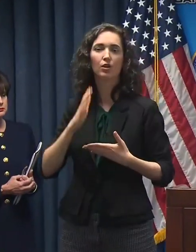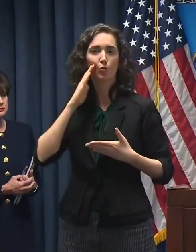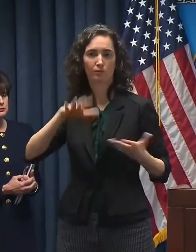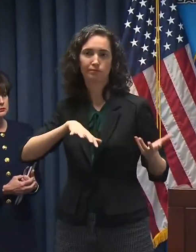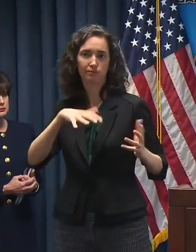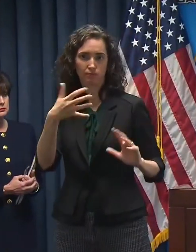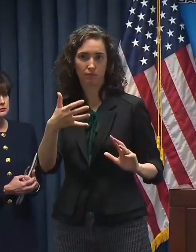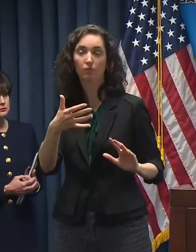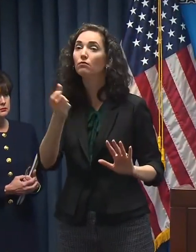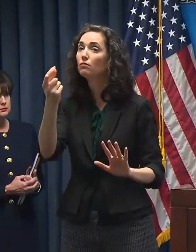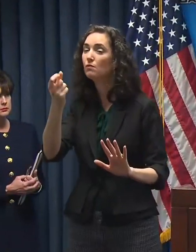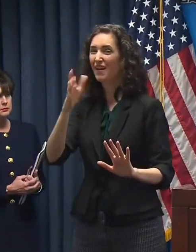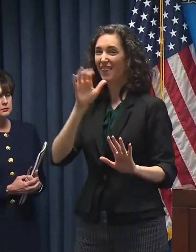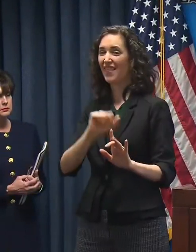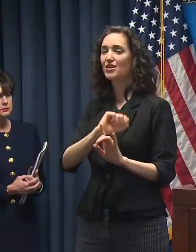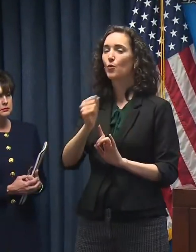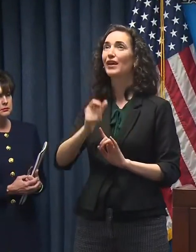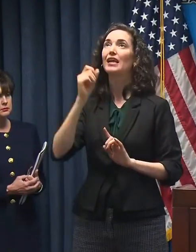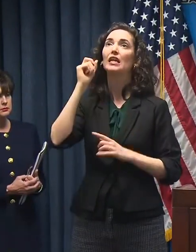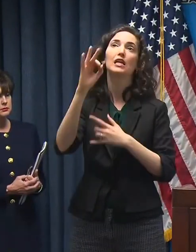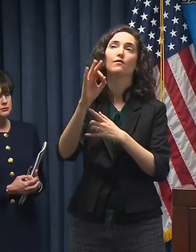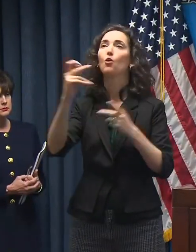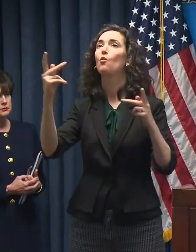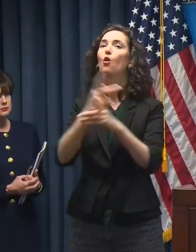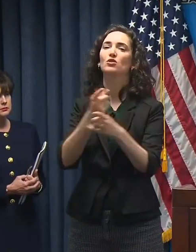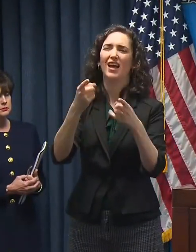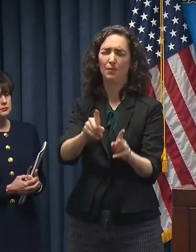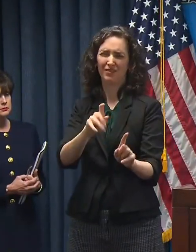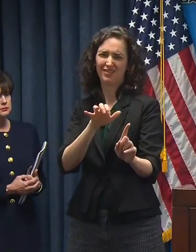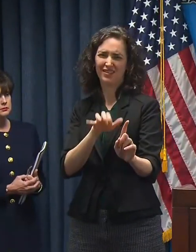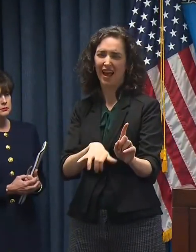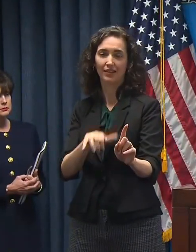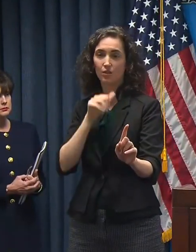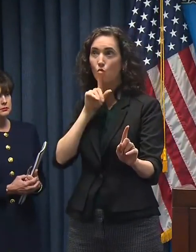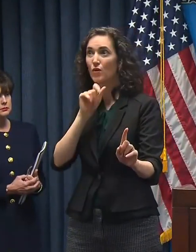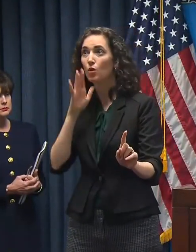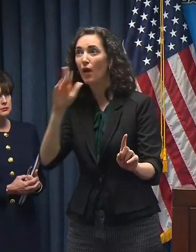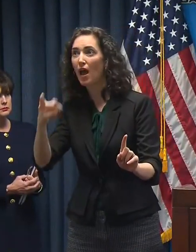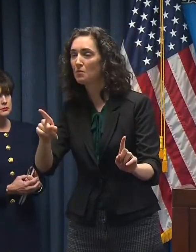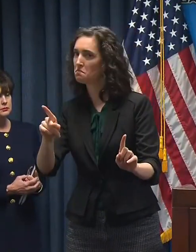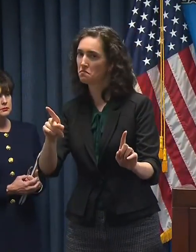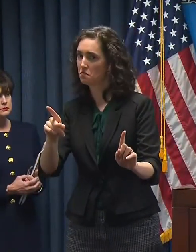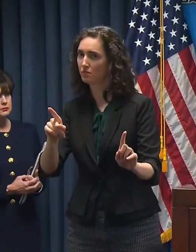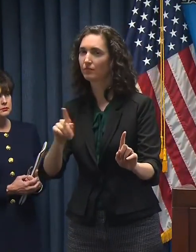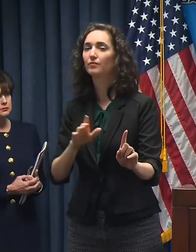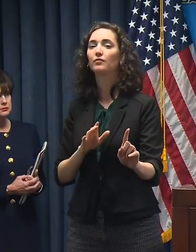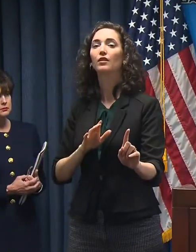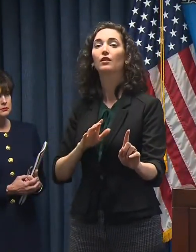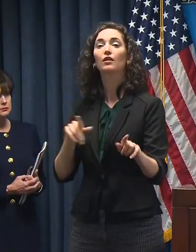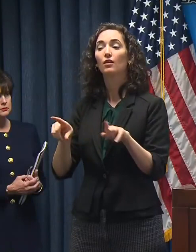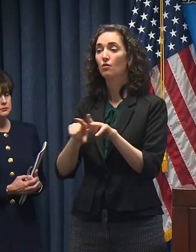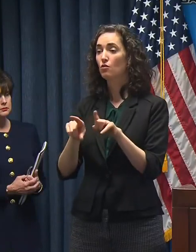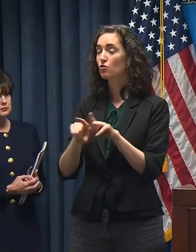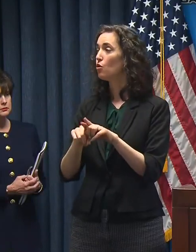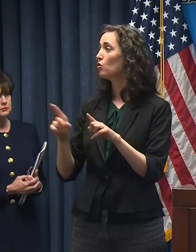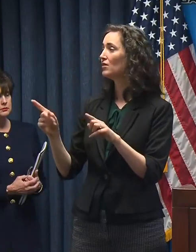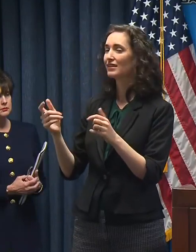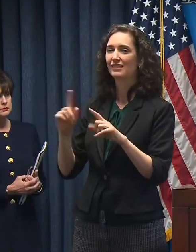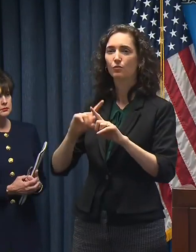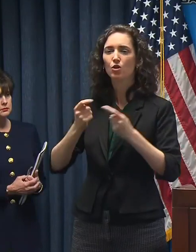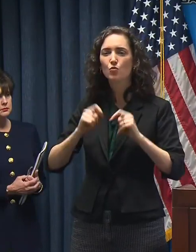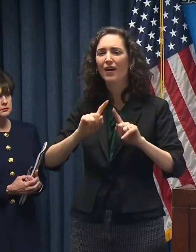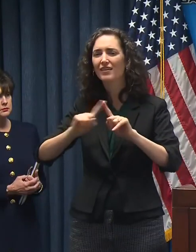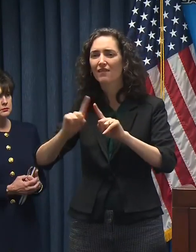this is a worst-case scenario, and we are continuing to run different models, and we're engaging all of the experts that we have here in